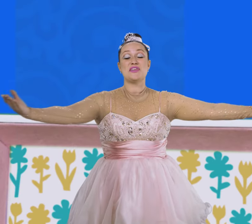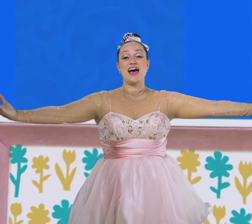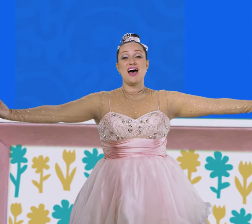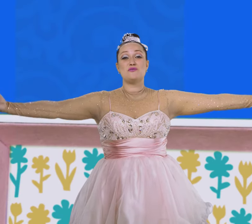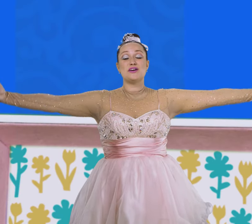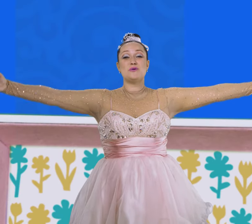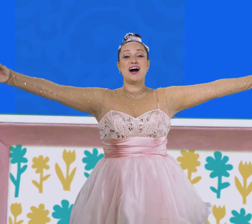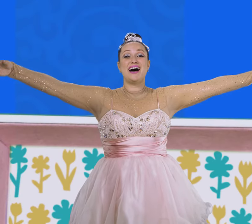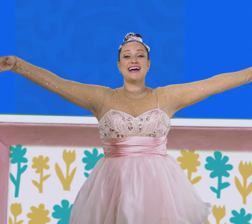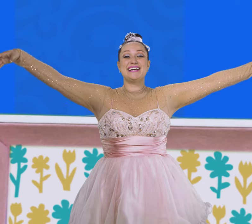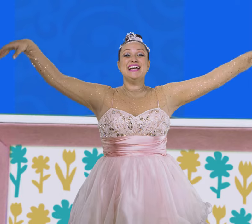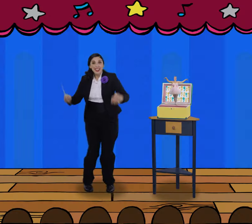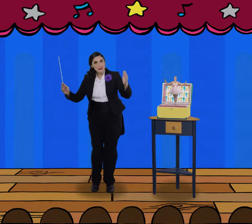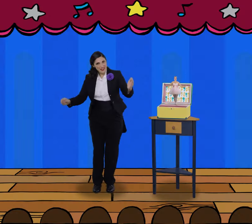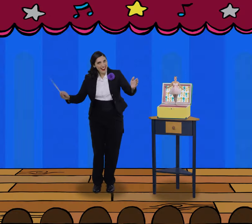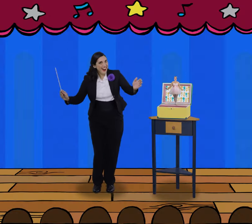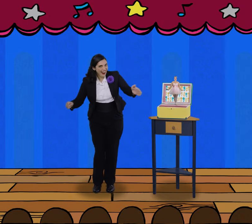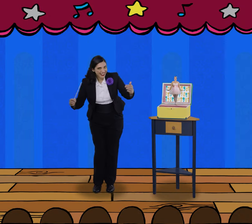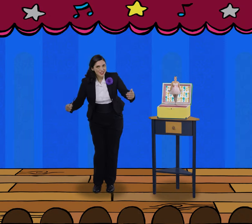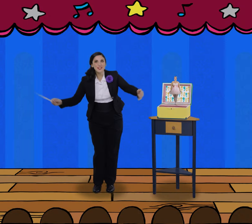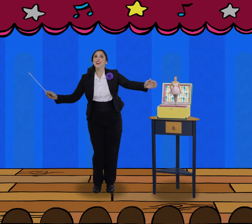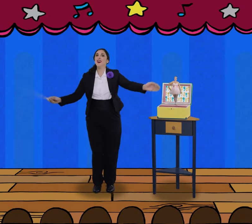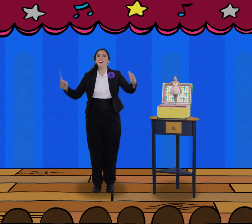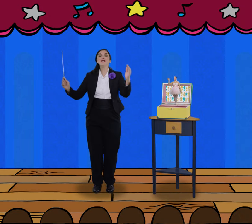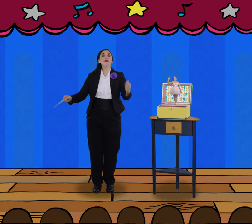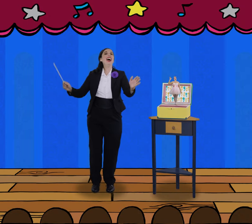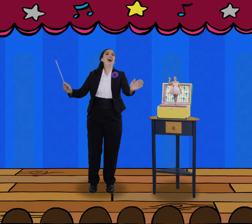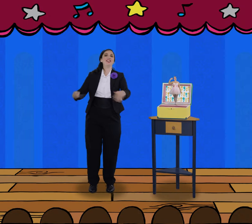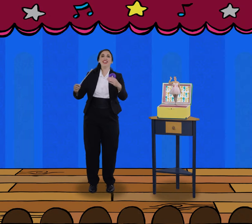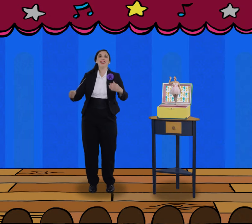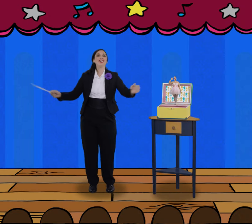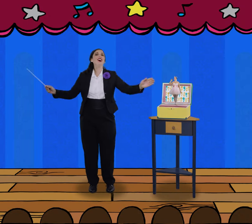everyone It's Maestro's Magical